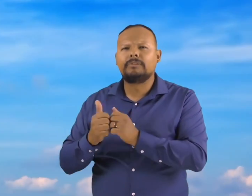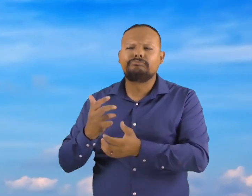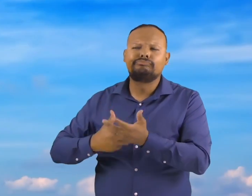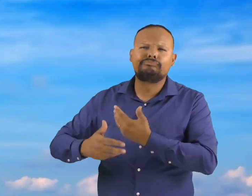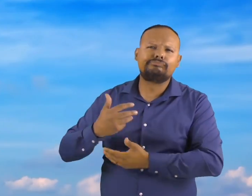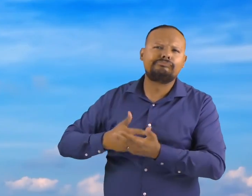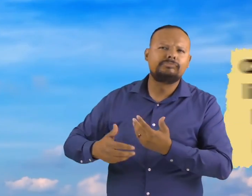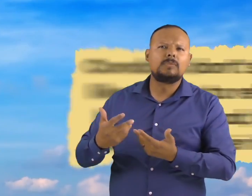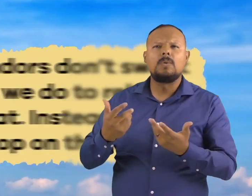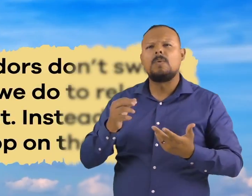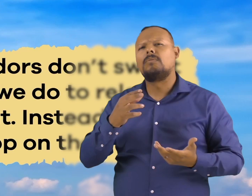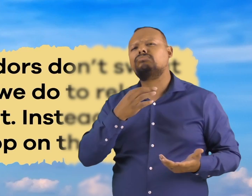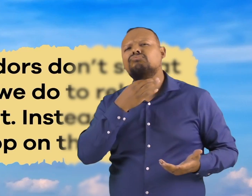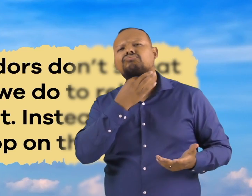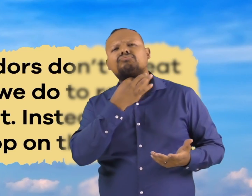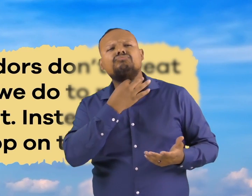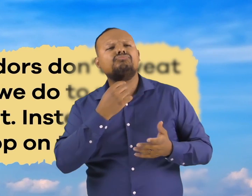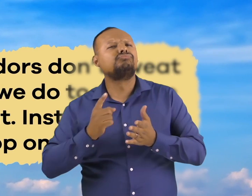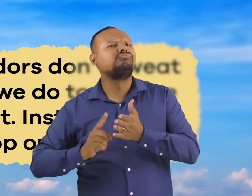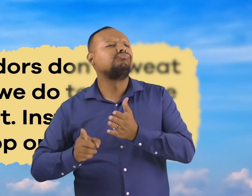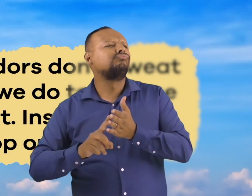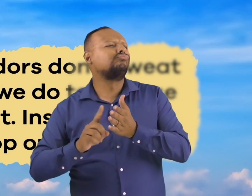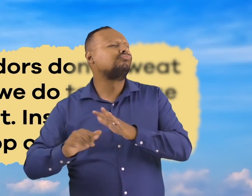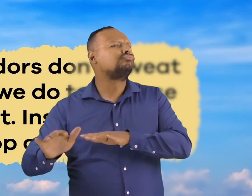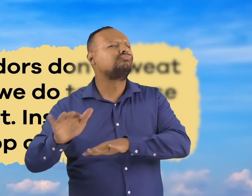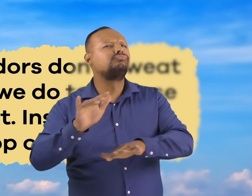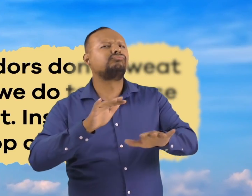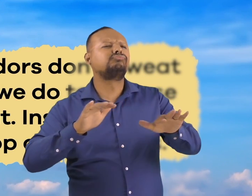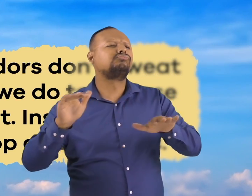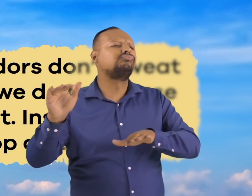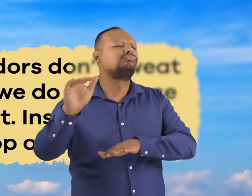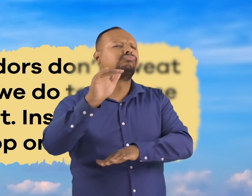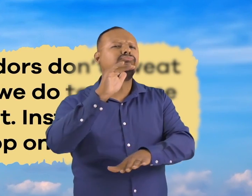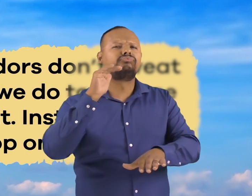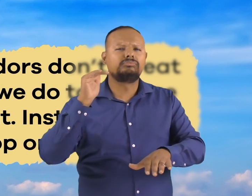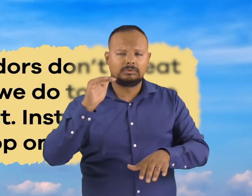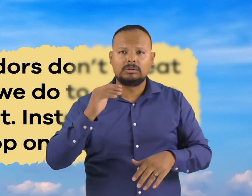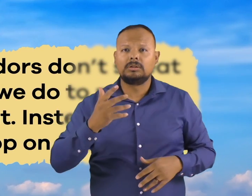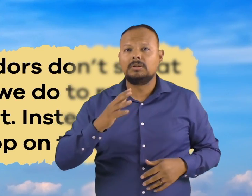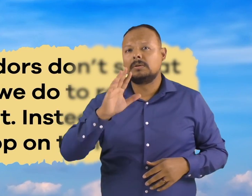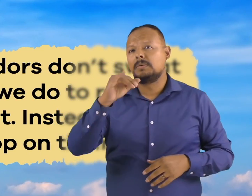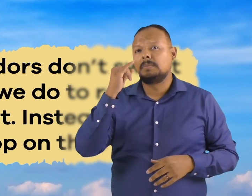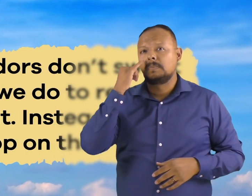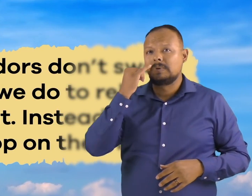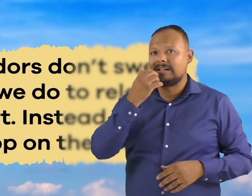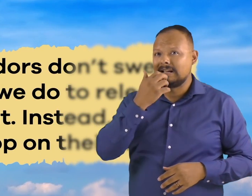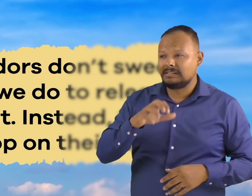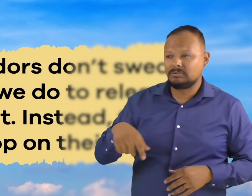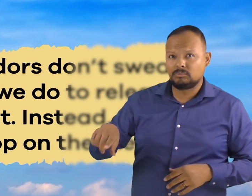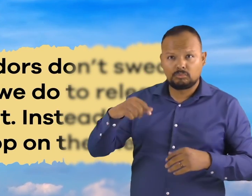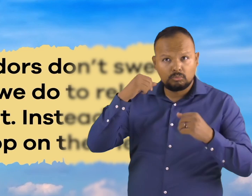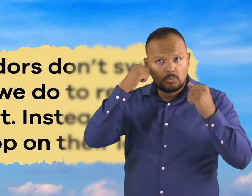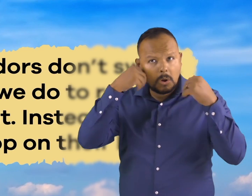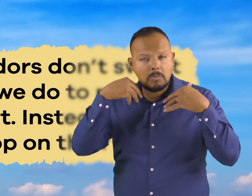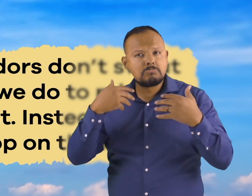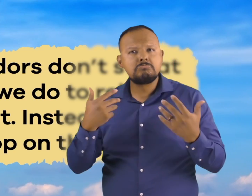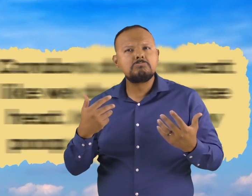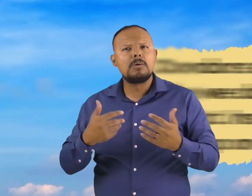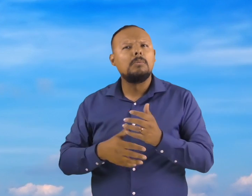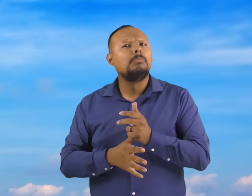gets hot outside, condors don't sweat like we do to release heat. Instead, they poop on their legs. While